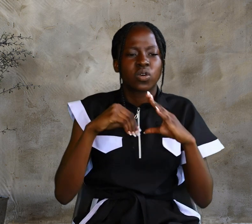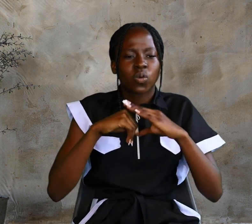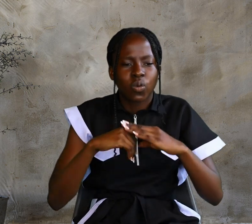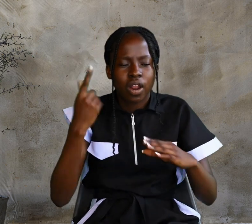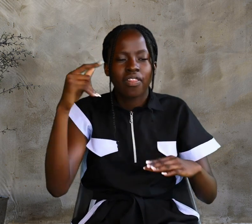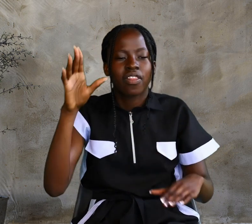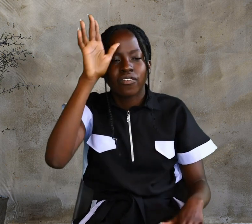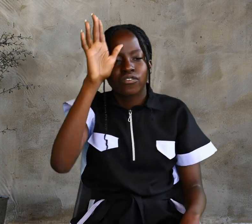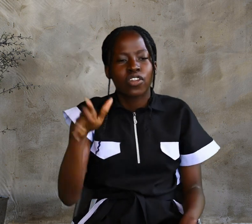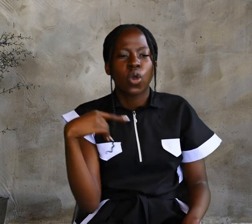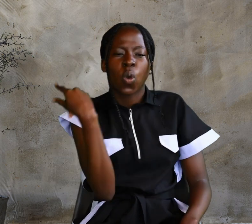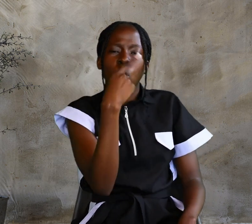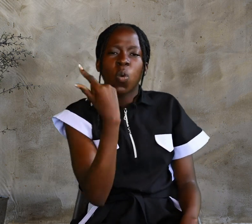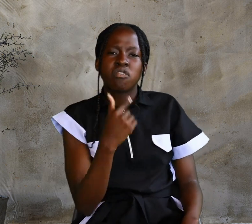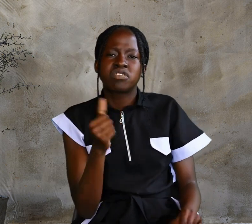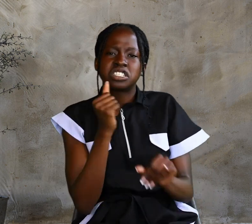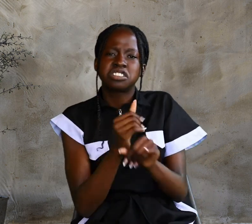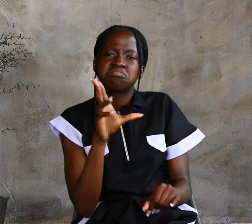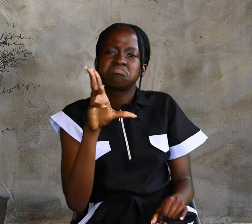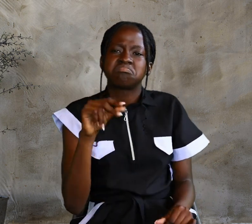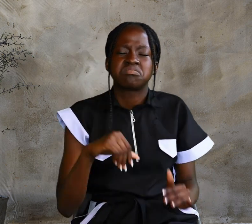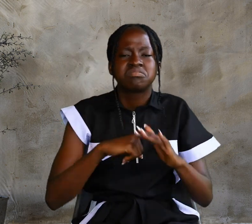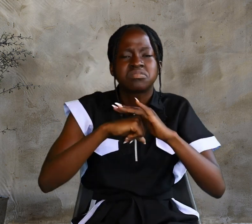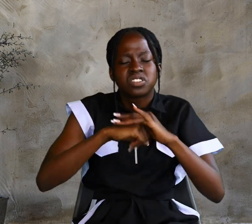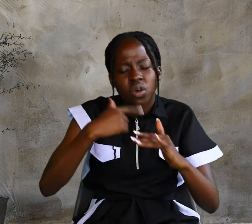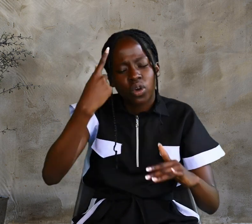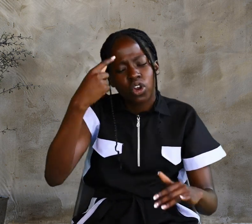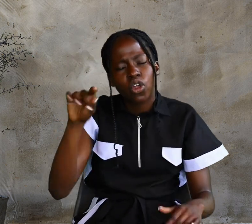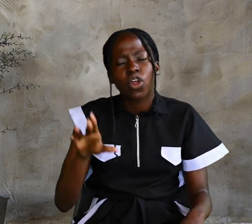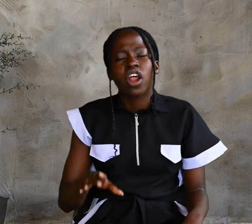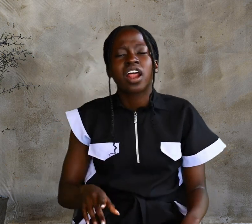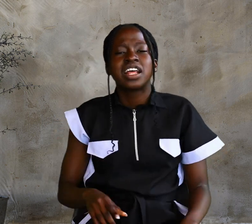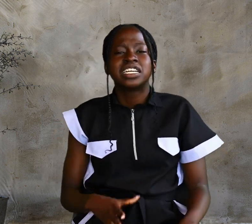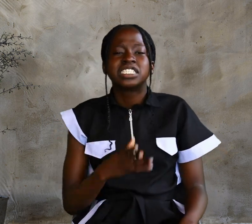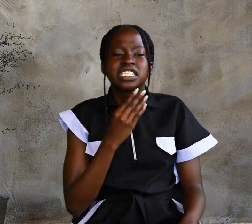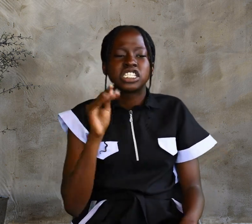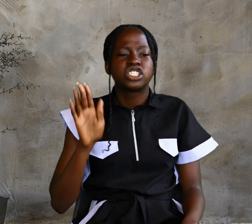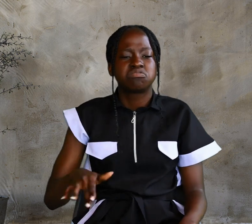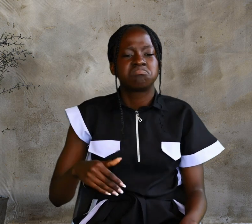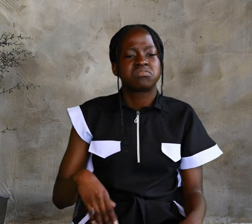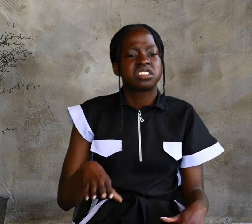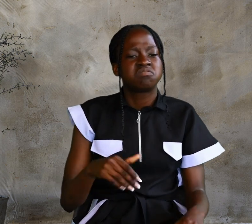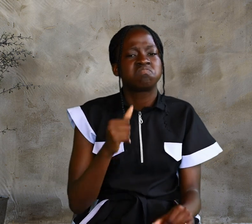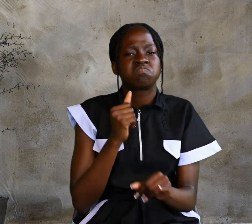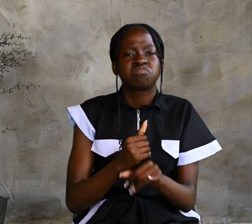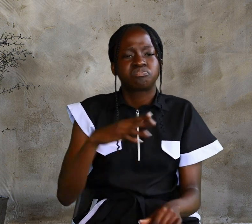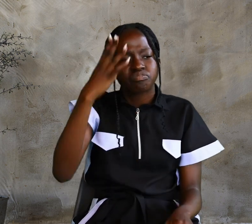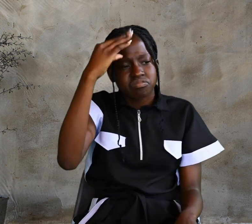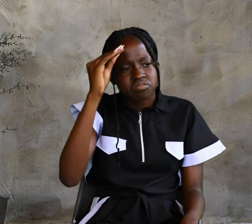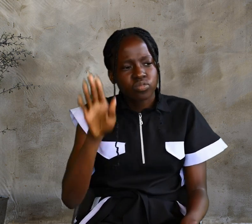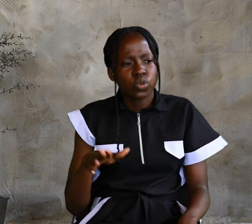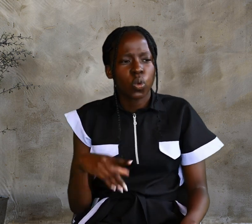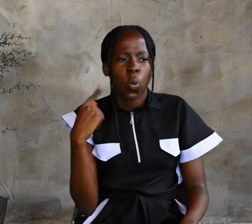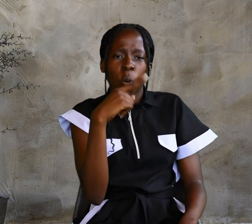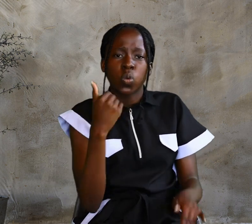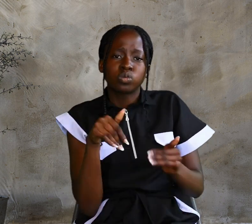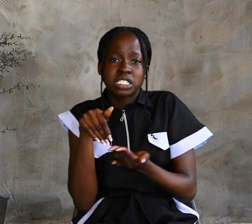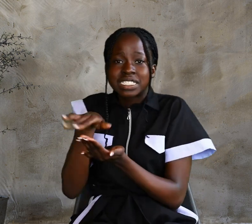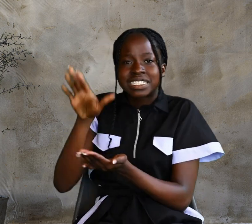Whoever does not honor the Son, does not honor the Father, who sent him. Very